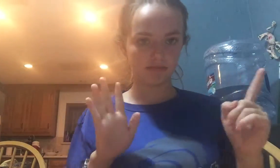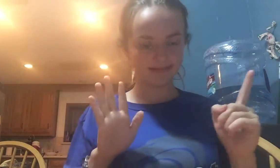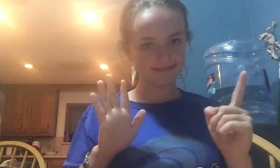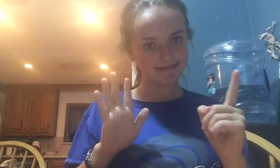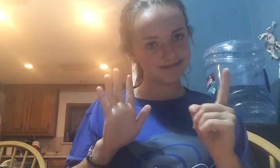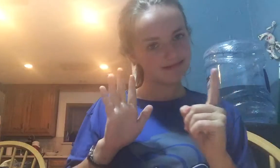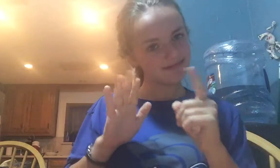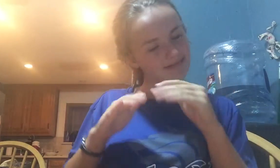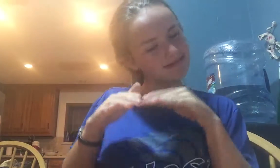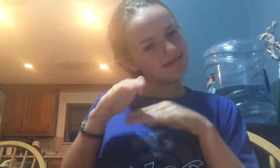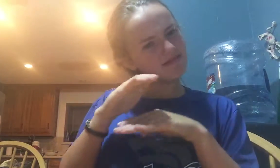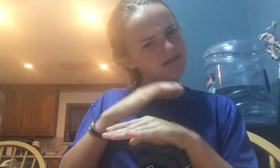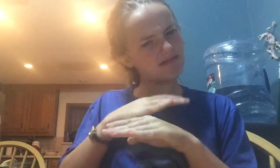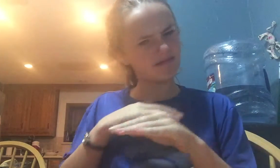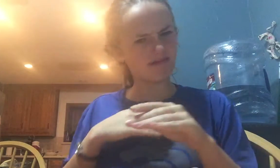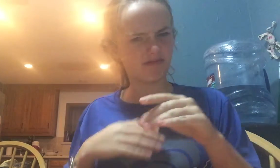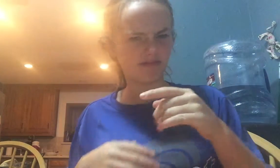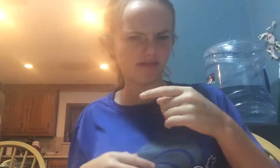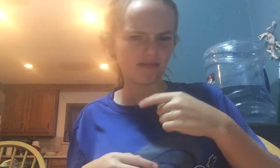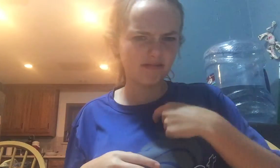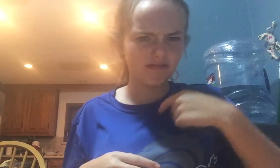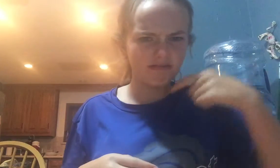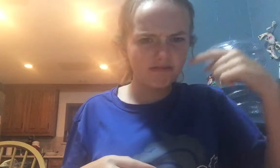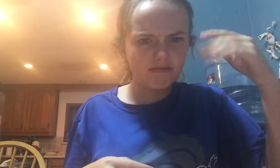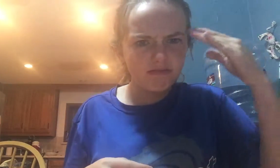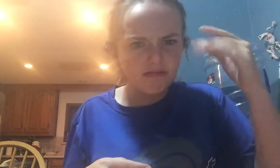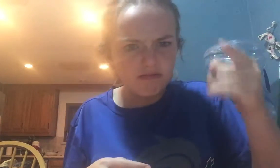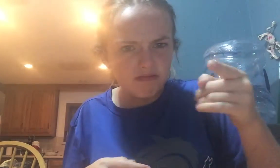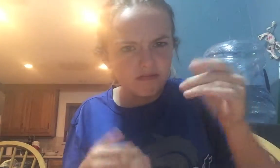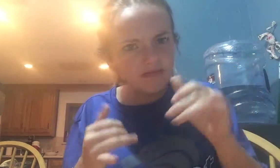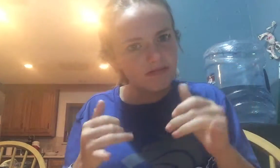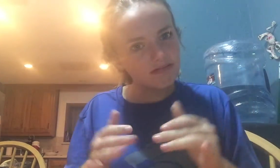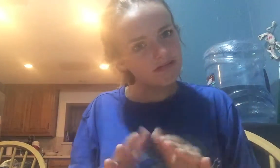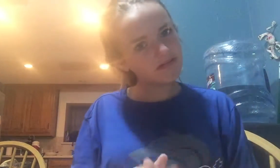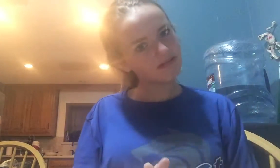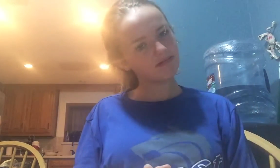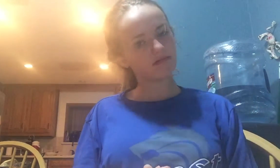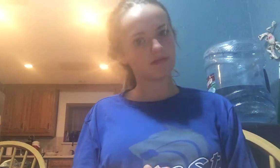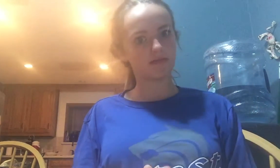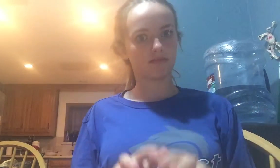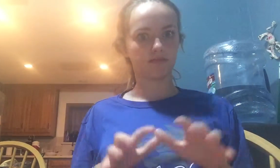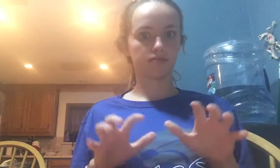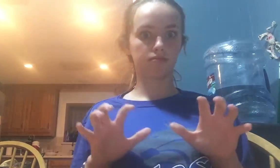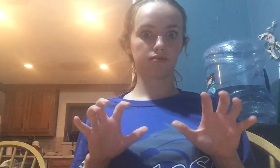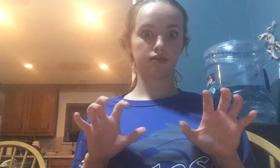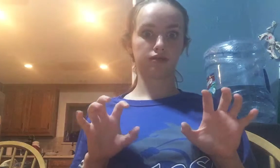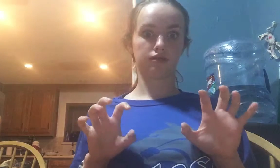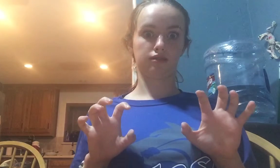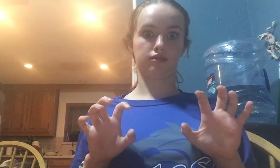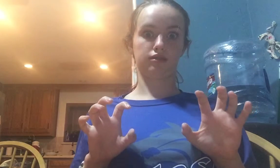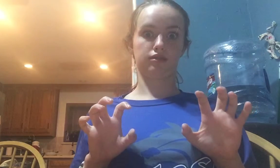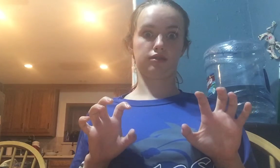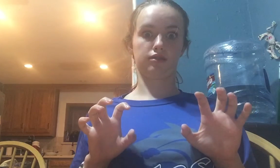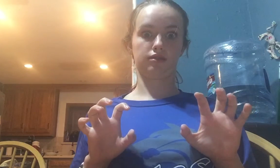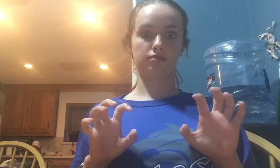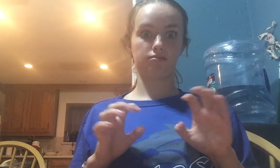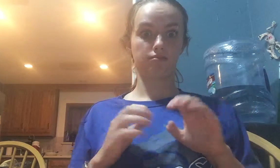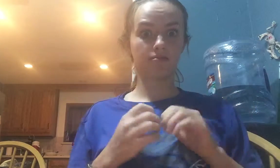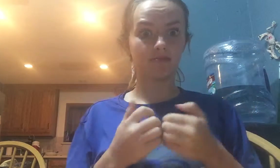And said, I know you guys playing around. And we were like, oh, how do you